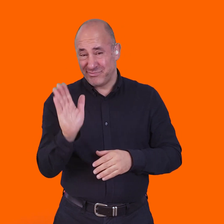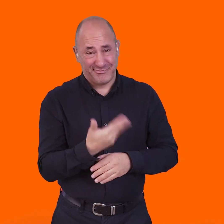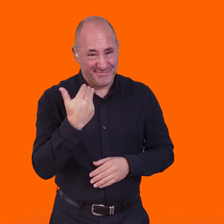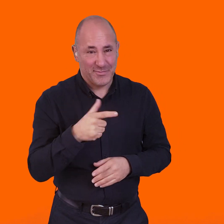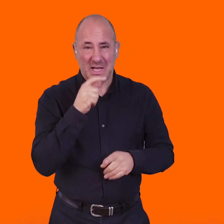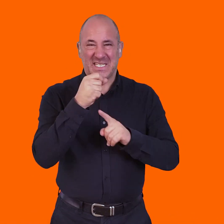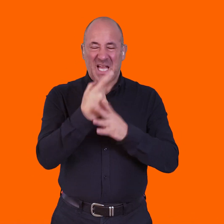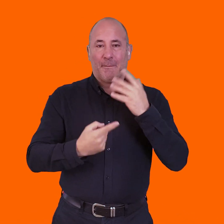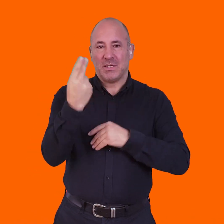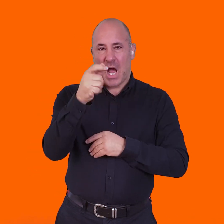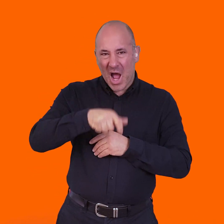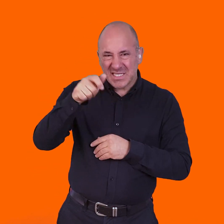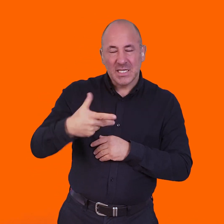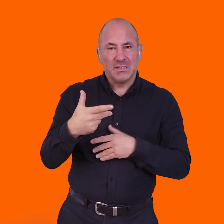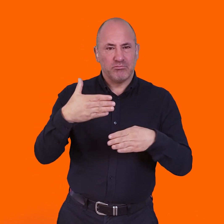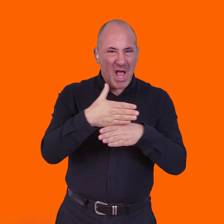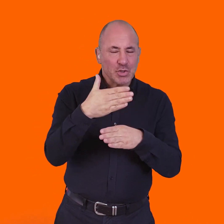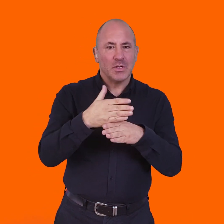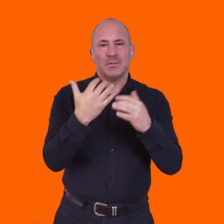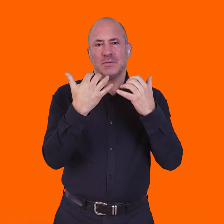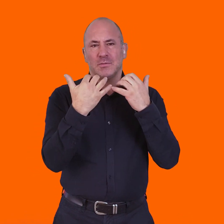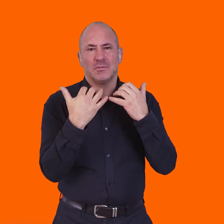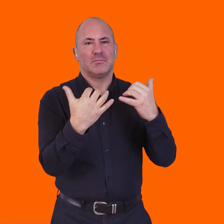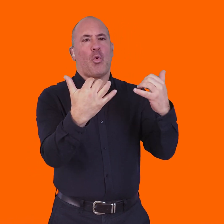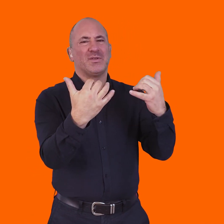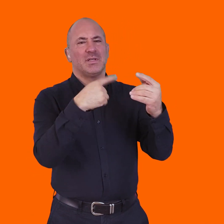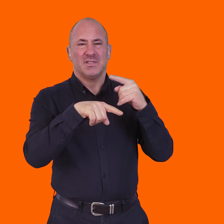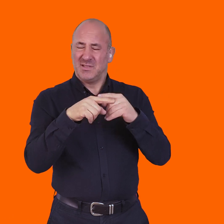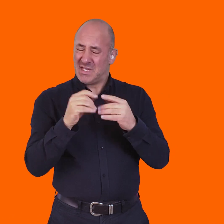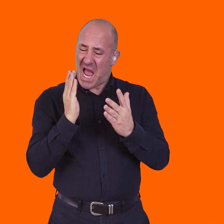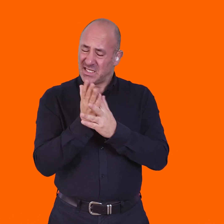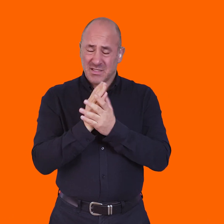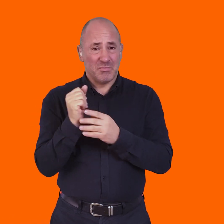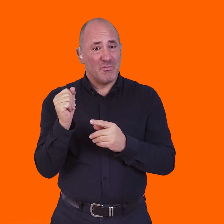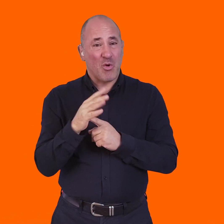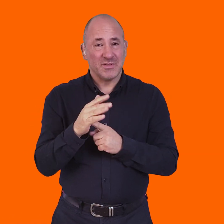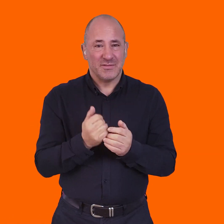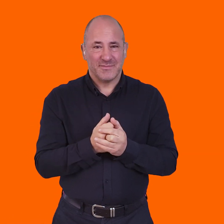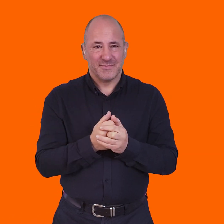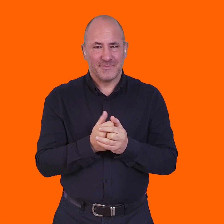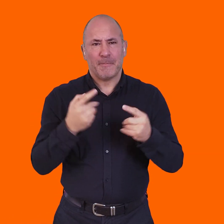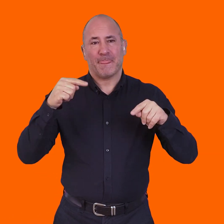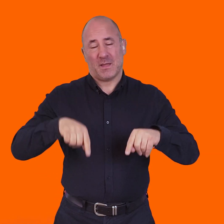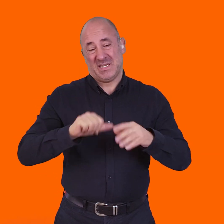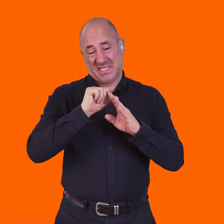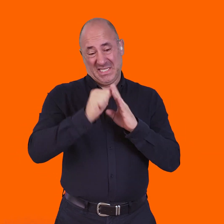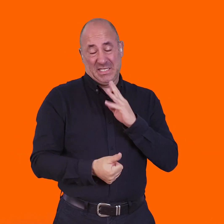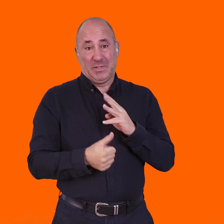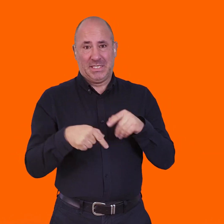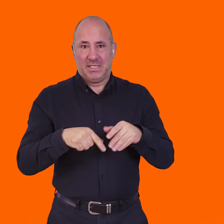that we've got past it by now, but we all know as disabled artists, practitioners and audience members just how important